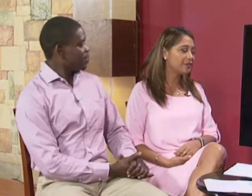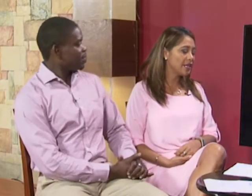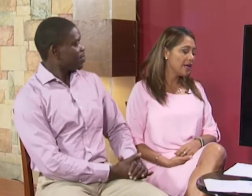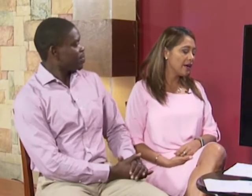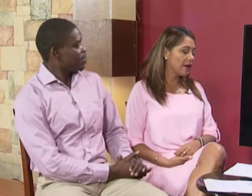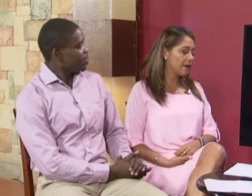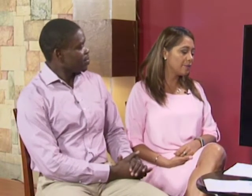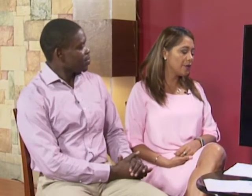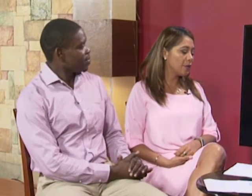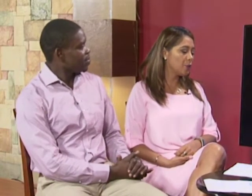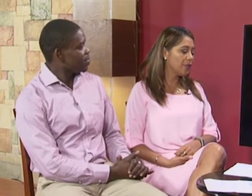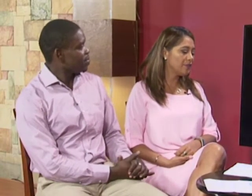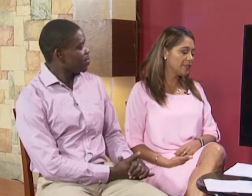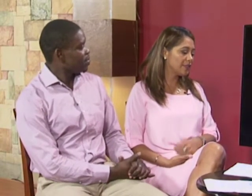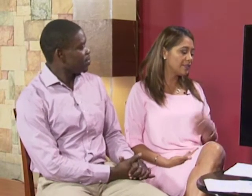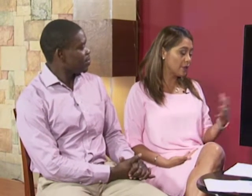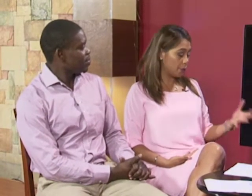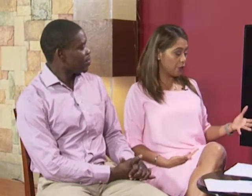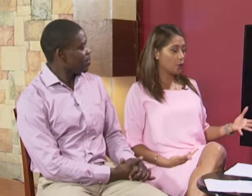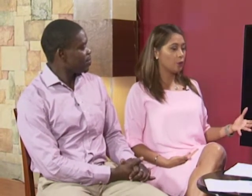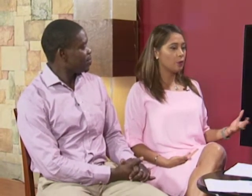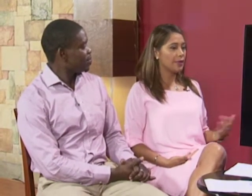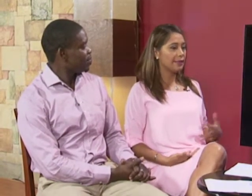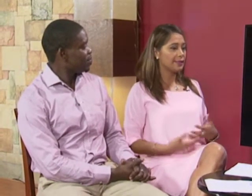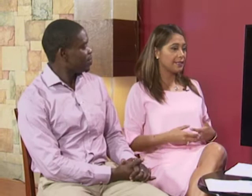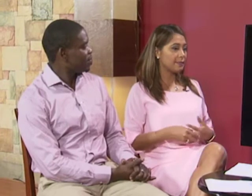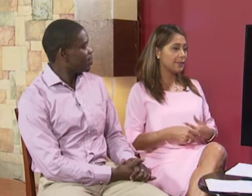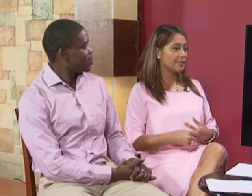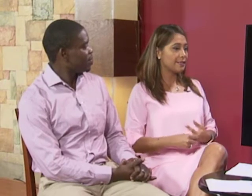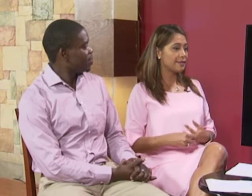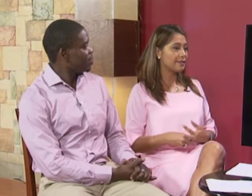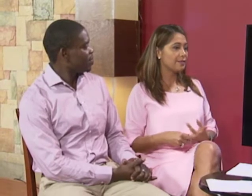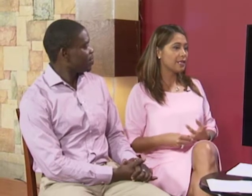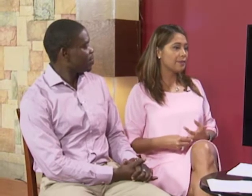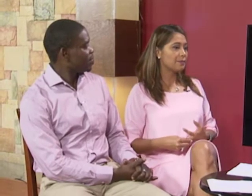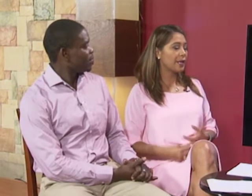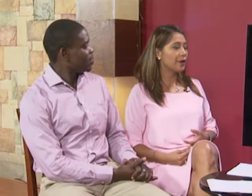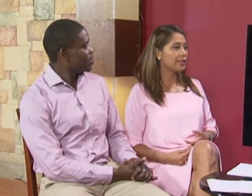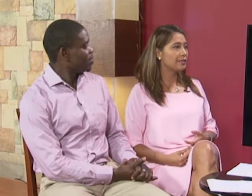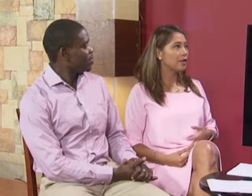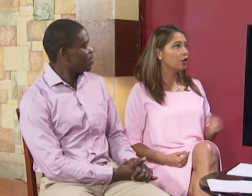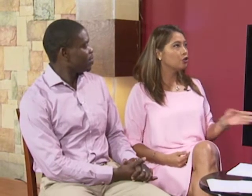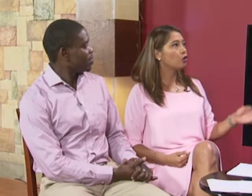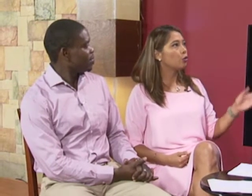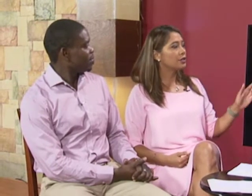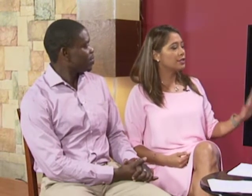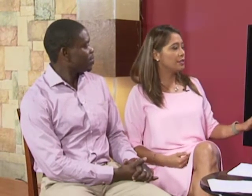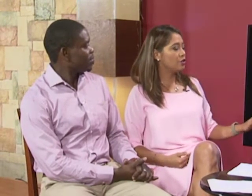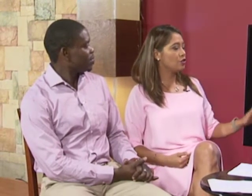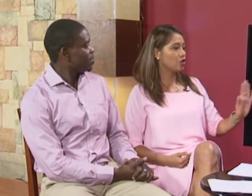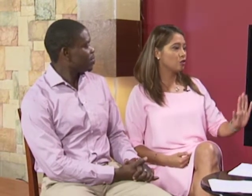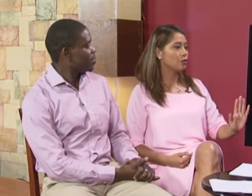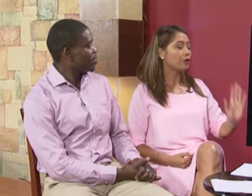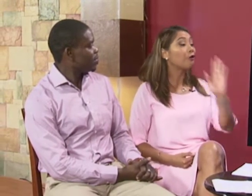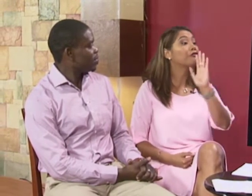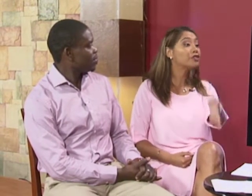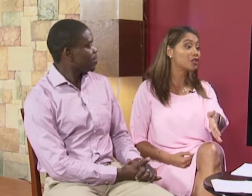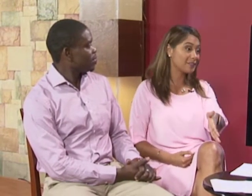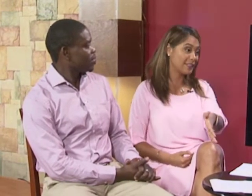um one of the things that we know uh takes place is that sometimes parents don't teach children official sign